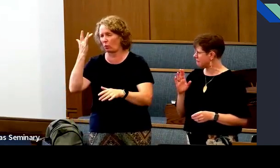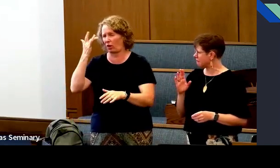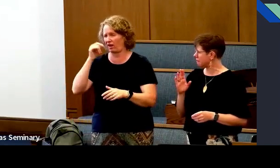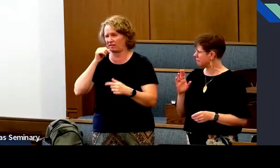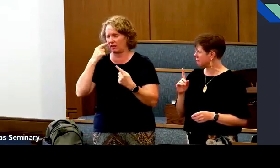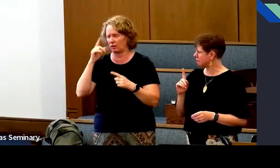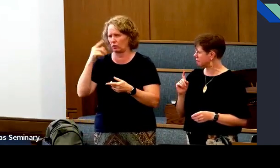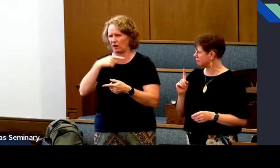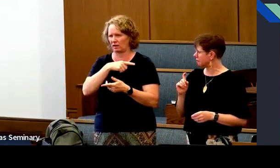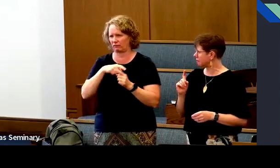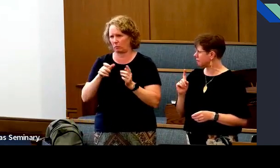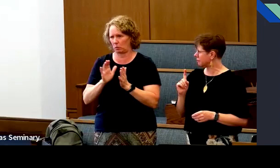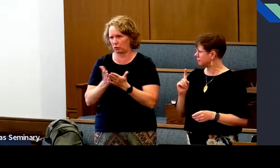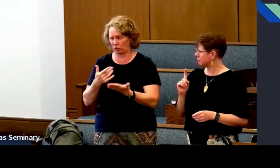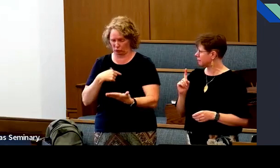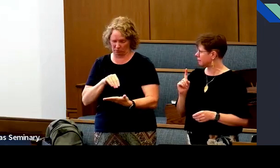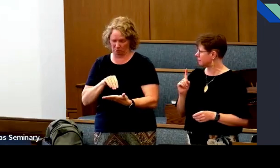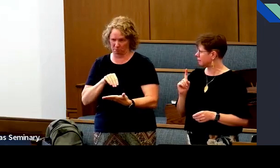I don't think that'll help.